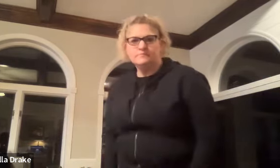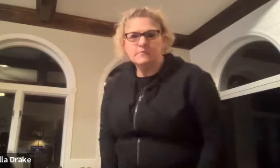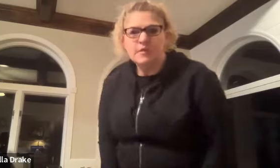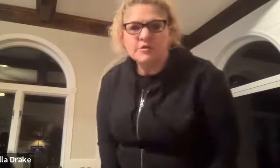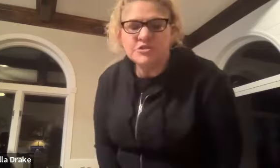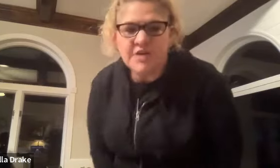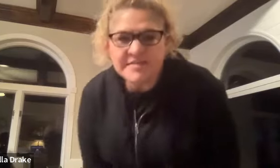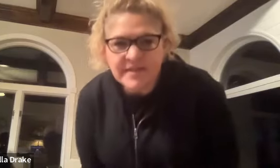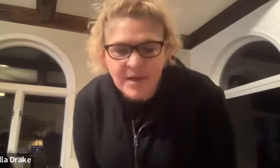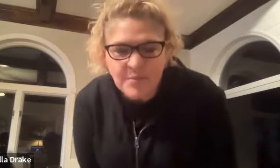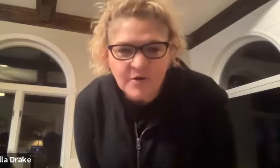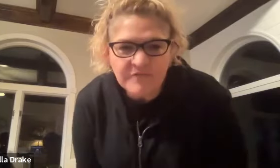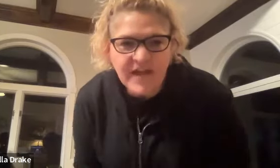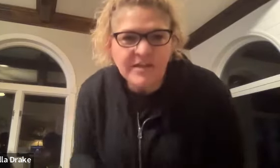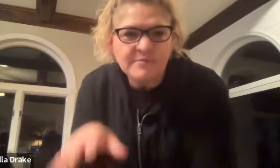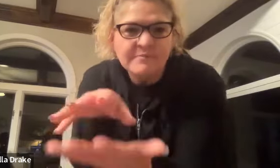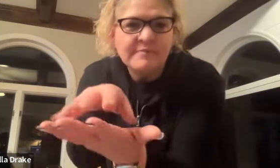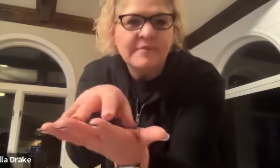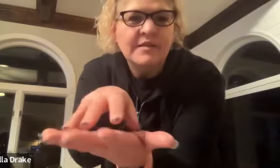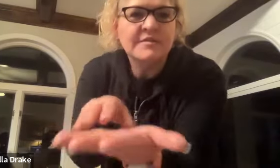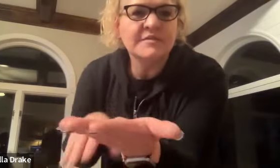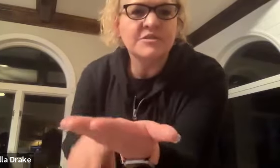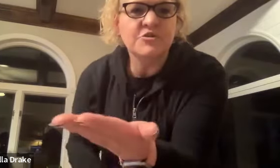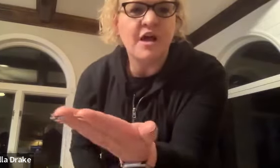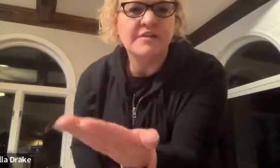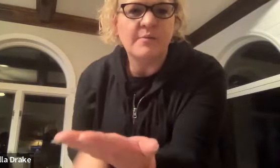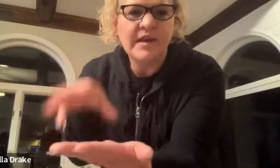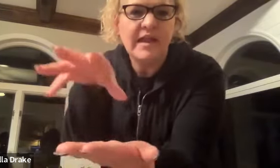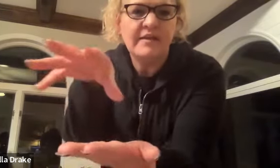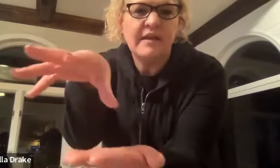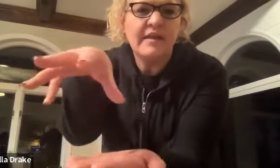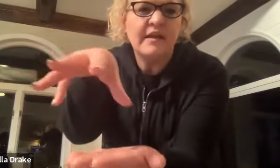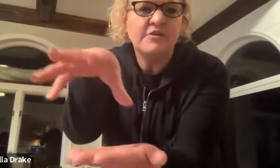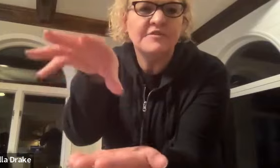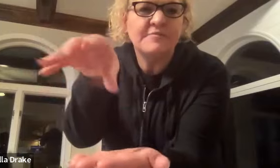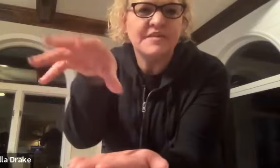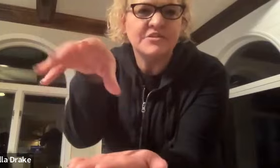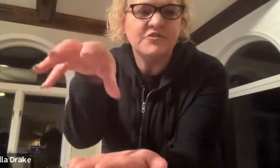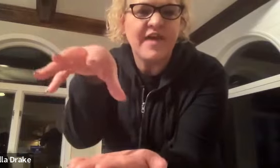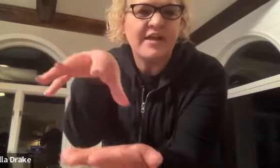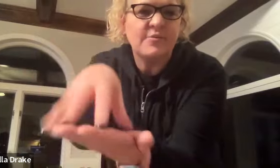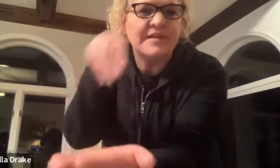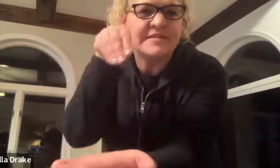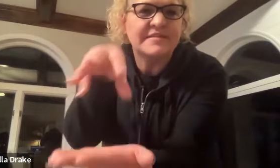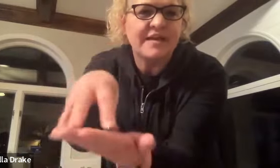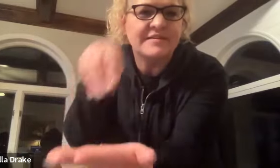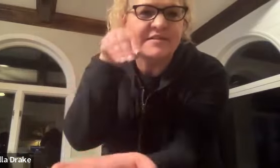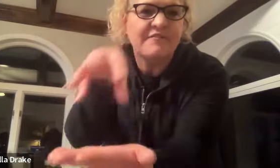did you guys get that part where vacuum this is your non-dominant hand again and your this is your vacuum and it's sucking stuff